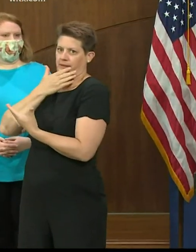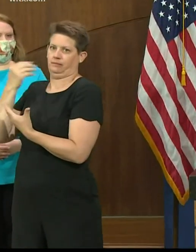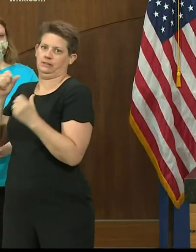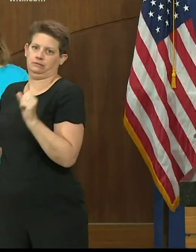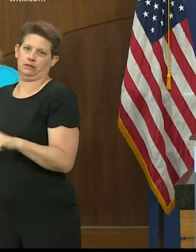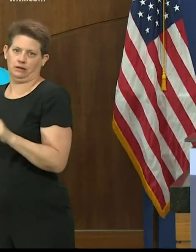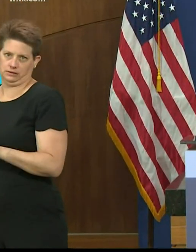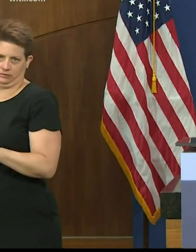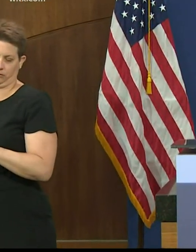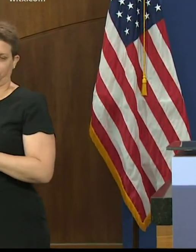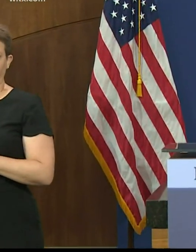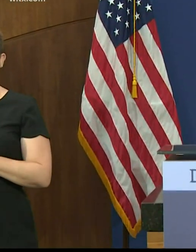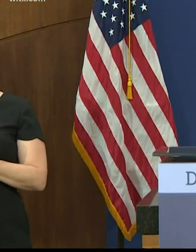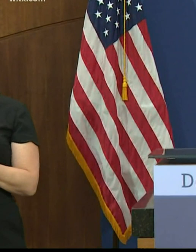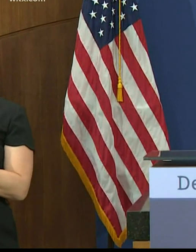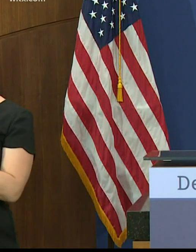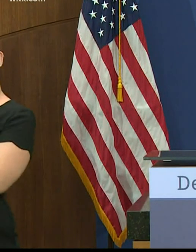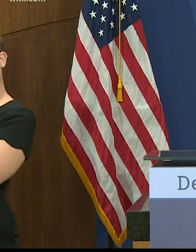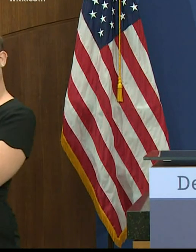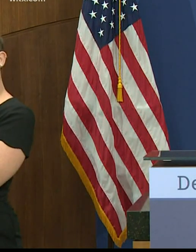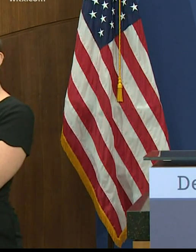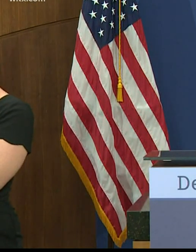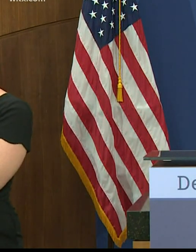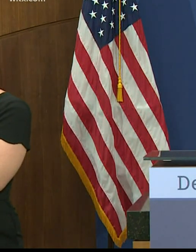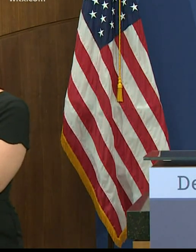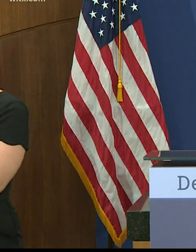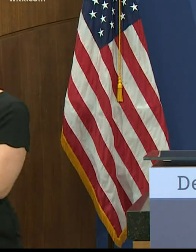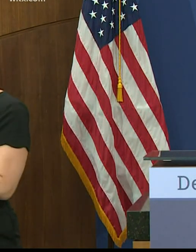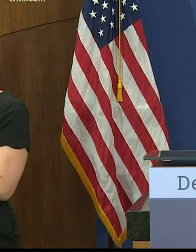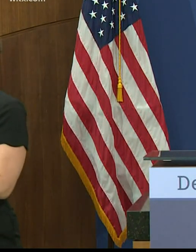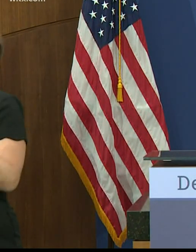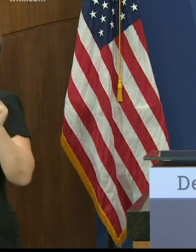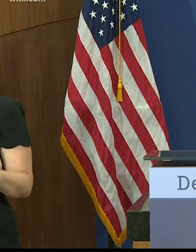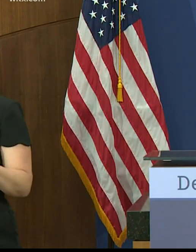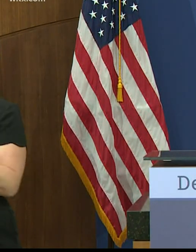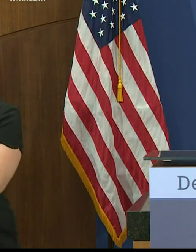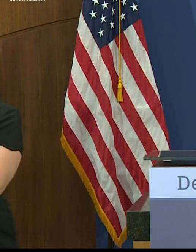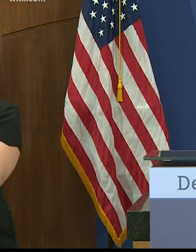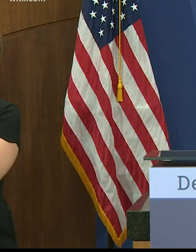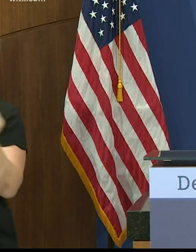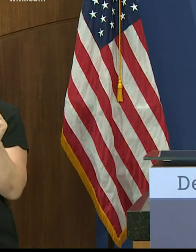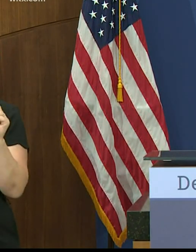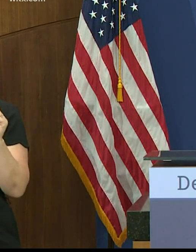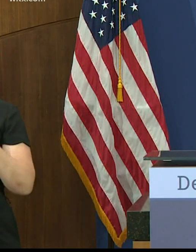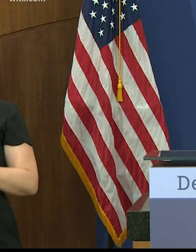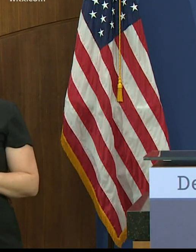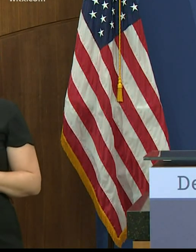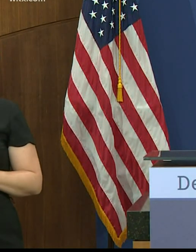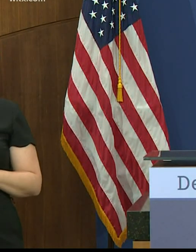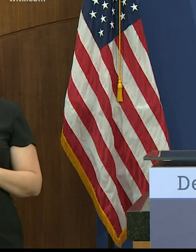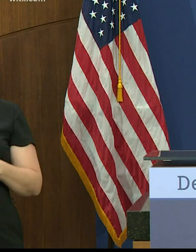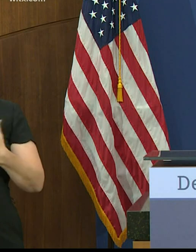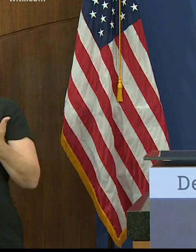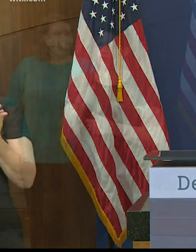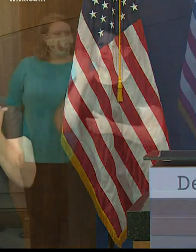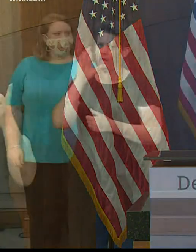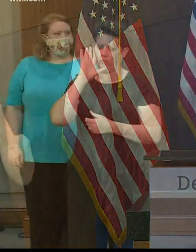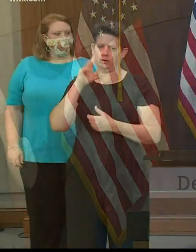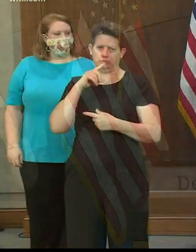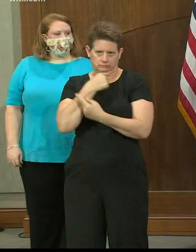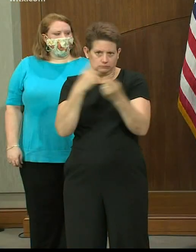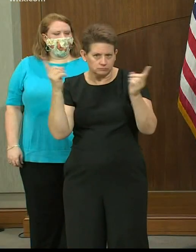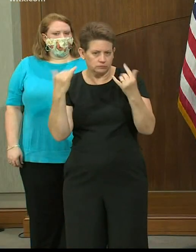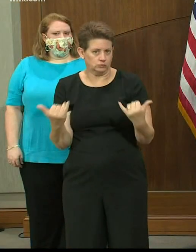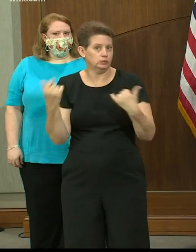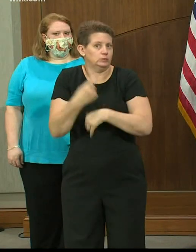In the final recommendations today, State Superintendent of Education Molly Spearman said she hopes to eliminate standardized testing to relieve some anxiety.